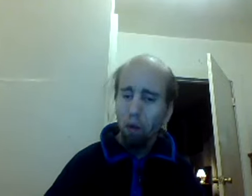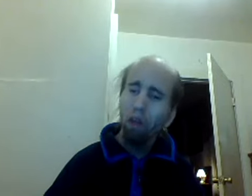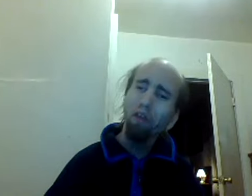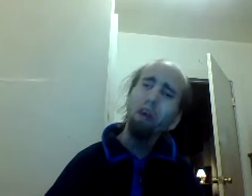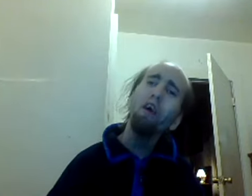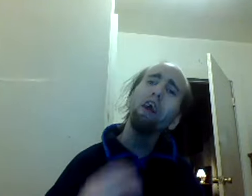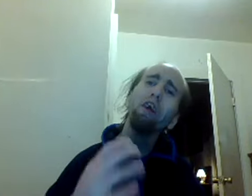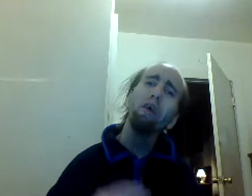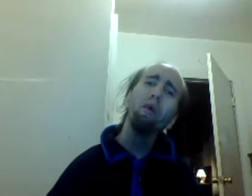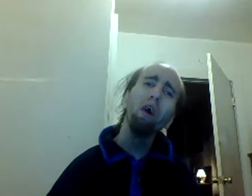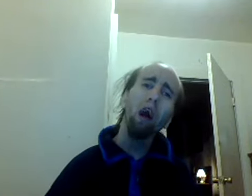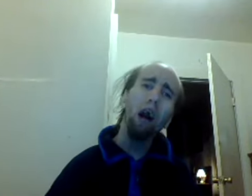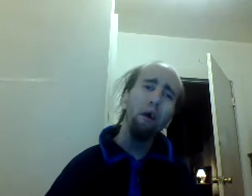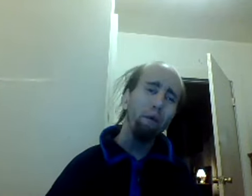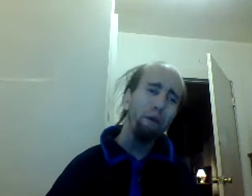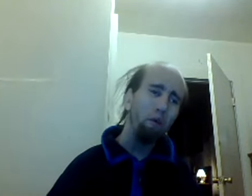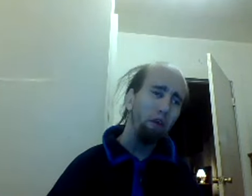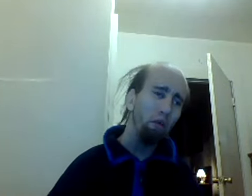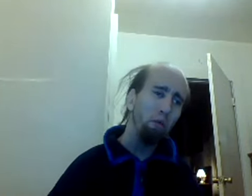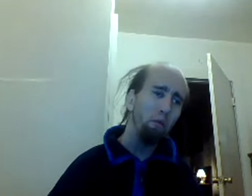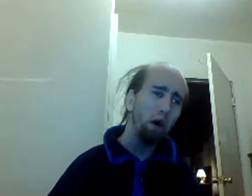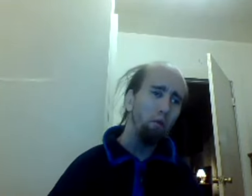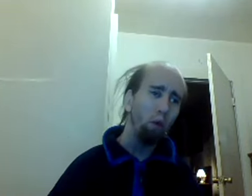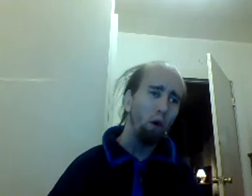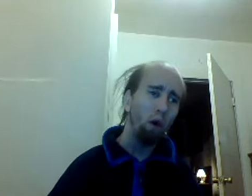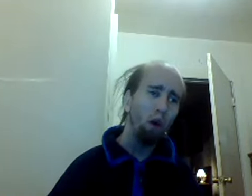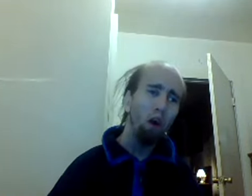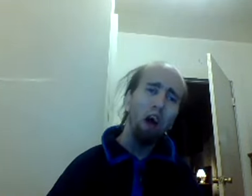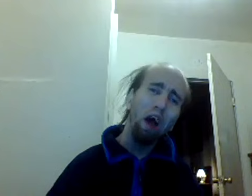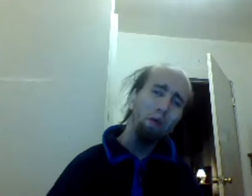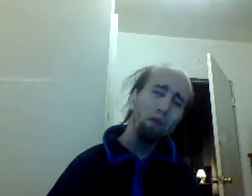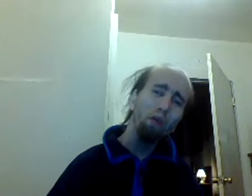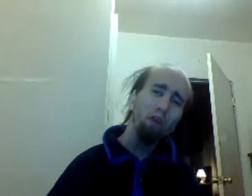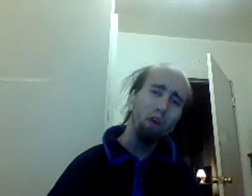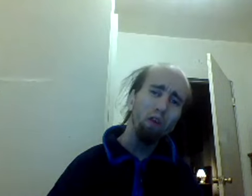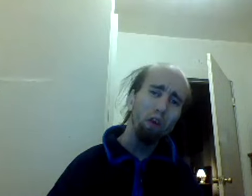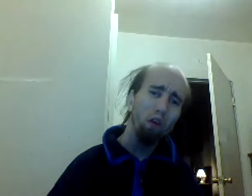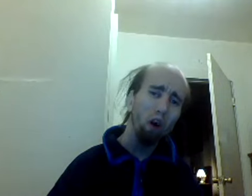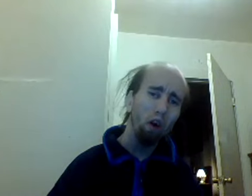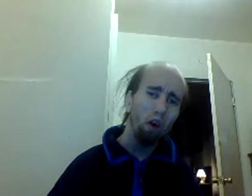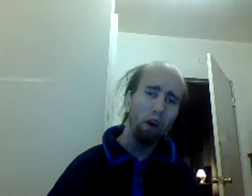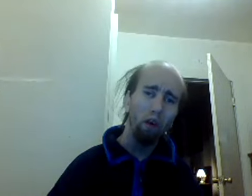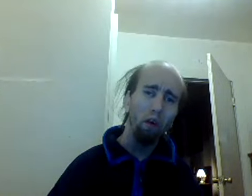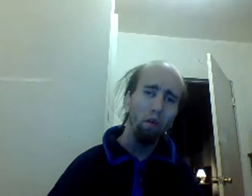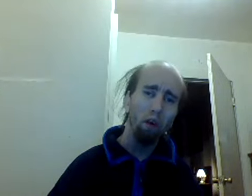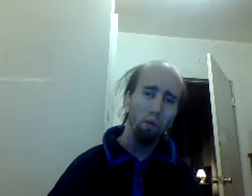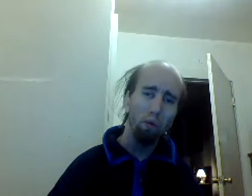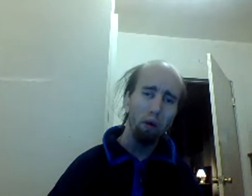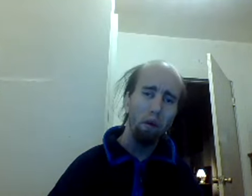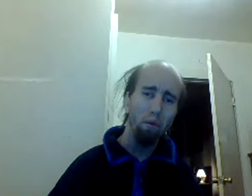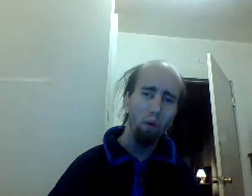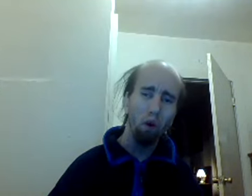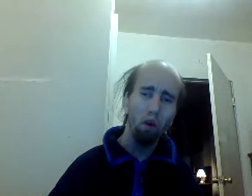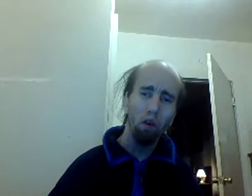because see like you I have a family to provide for I have two sons and a daughter and a girlfriend to provide for